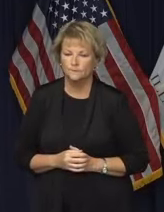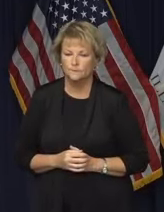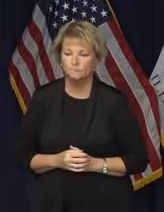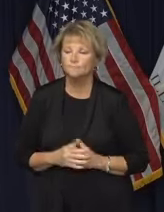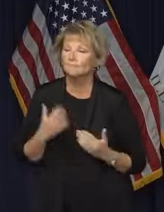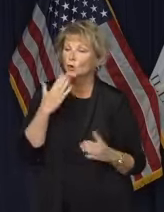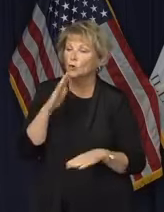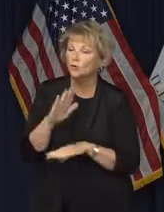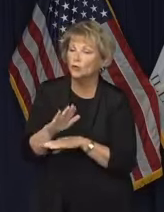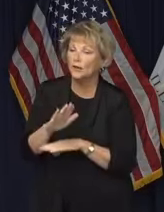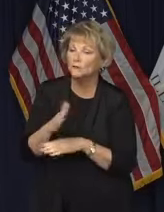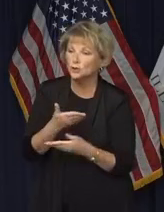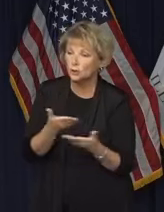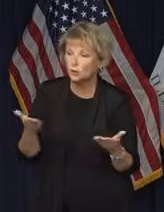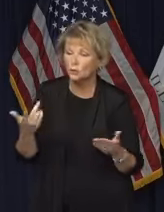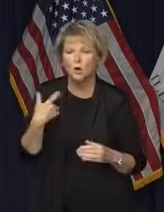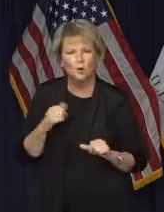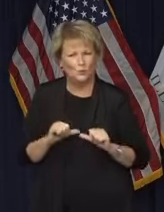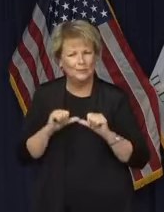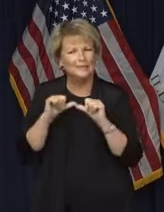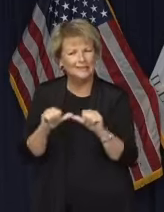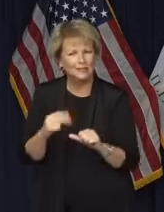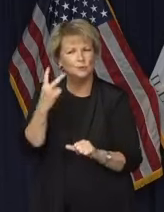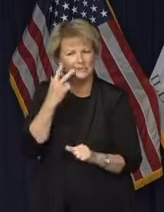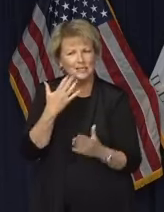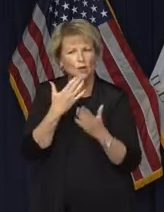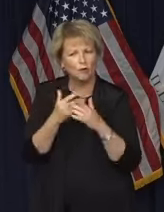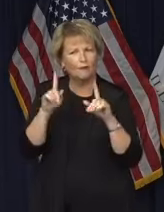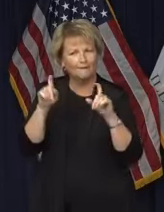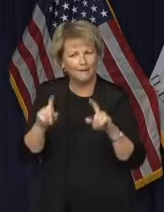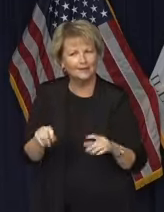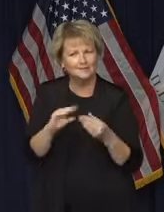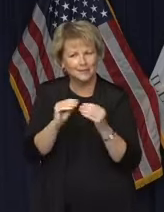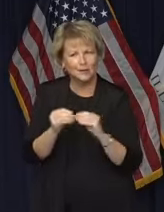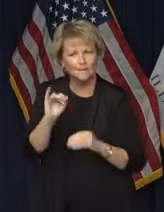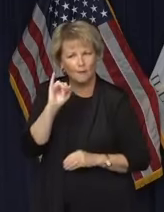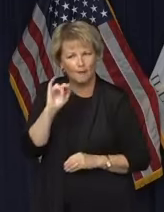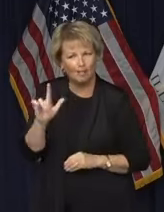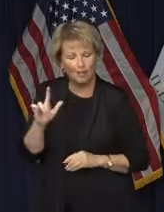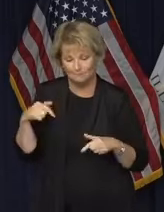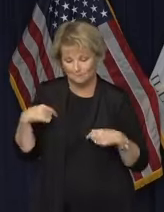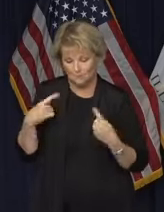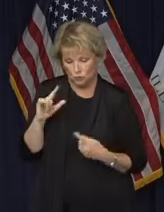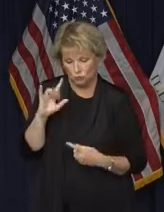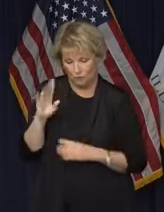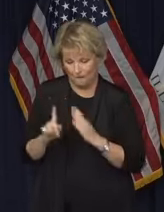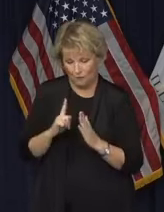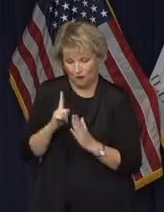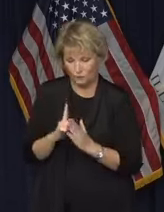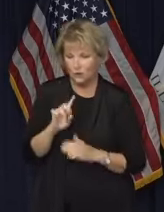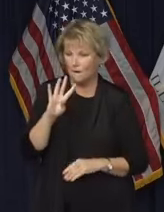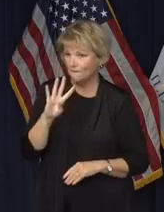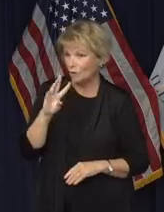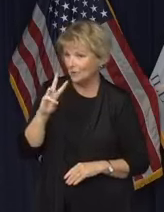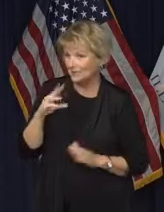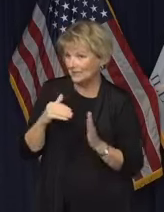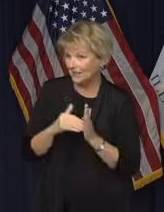So good afternoon. We continue to see good testing numbers in Illinois. In the last 24 hours, 46